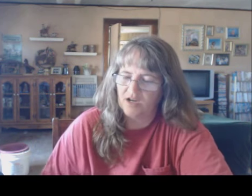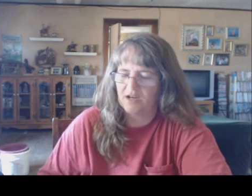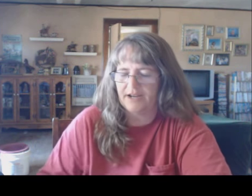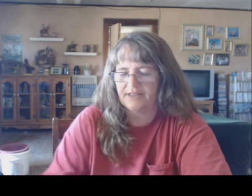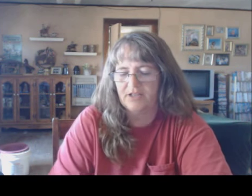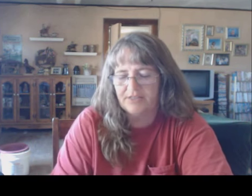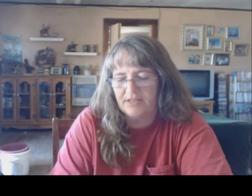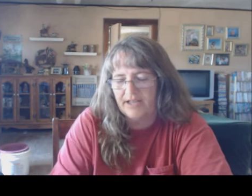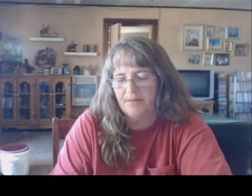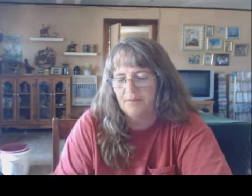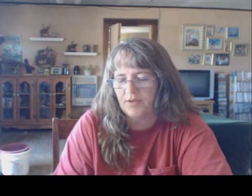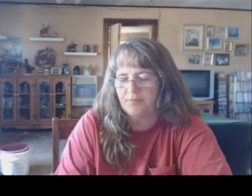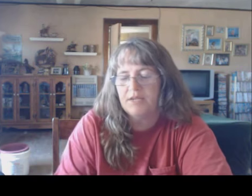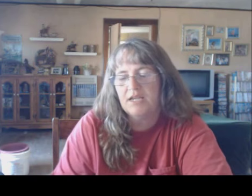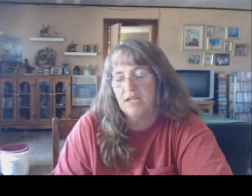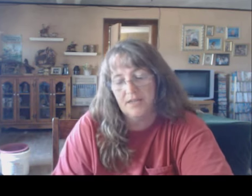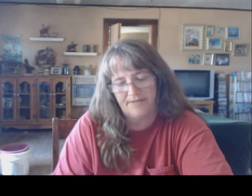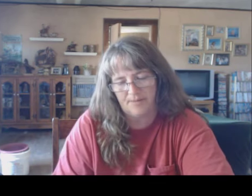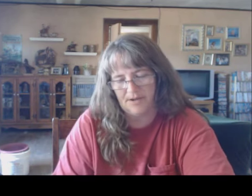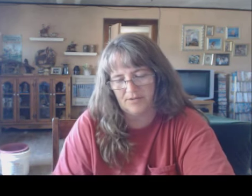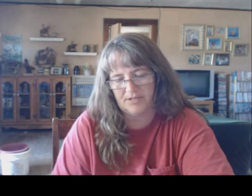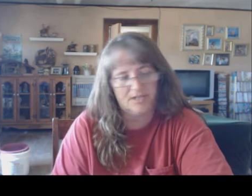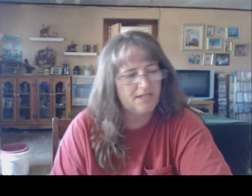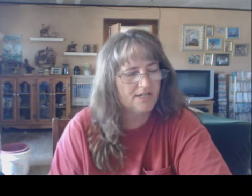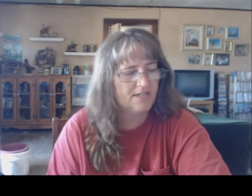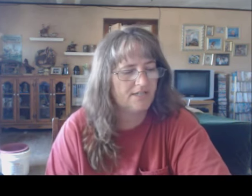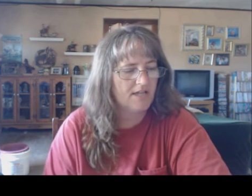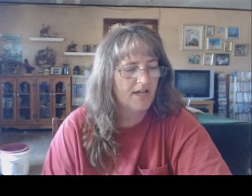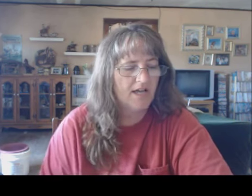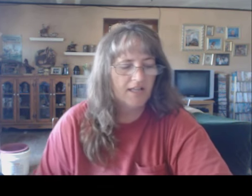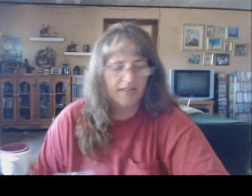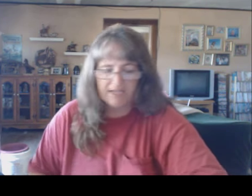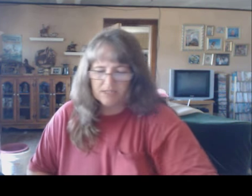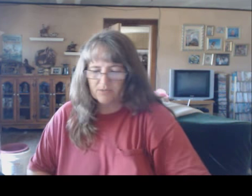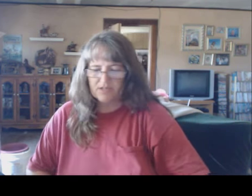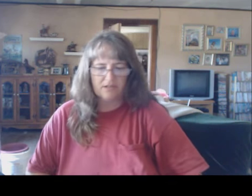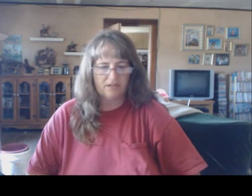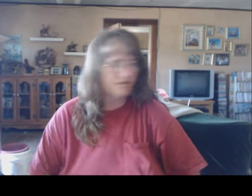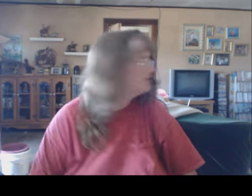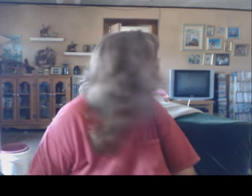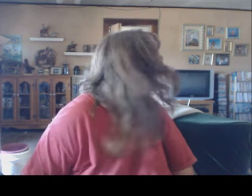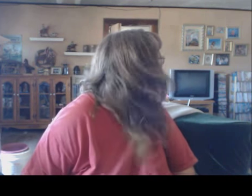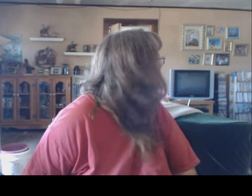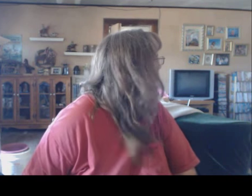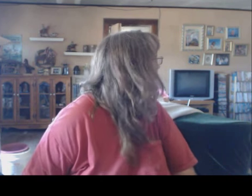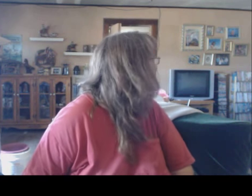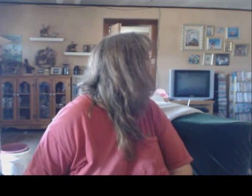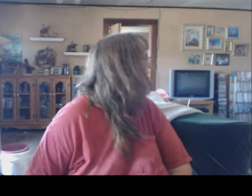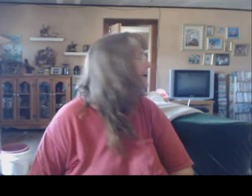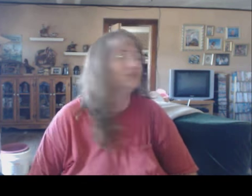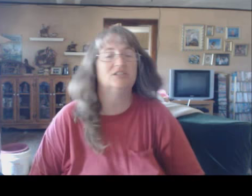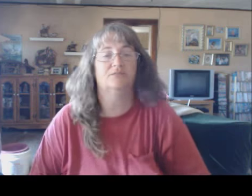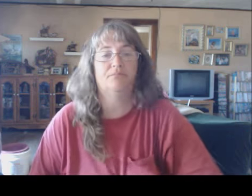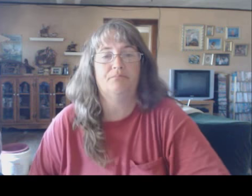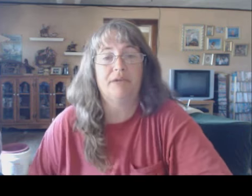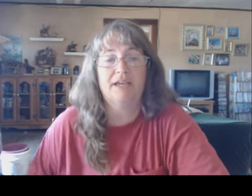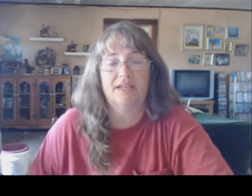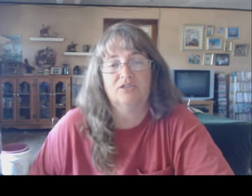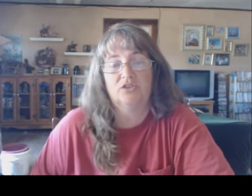All right. The only thing that happened with me in the farmhouse is. Hey. Uh-oh. Yeah. She's, pig has